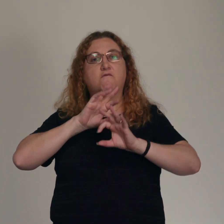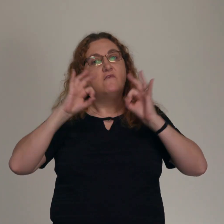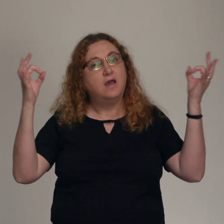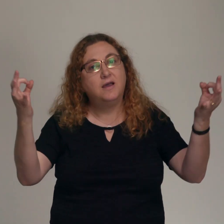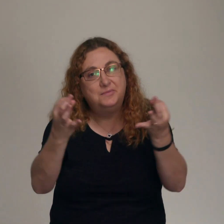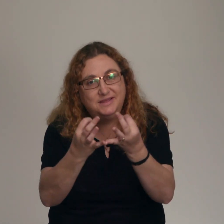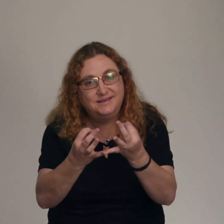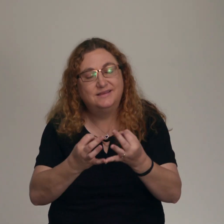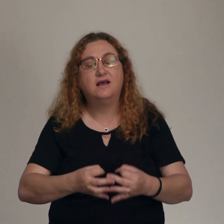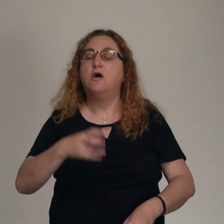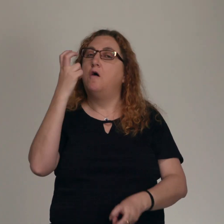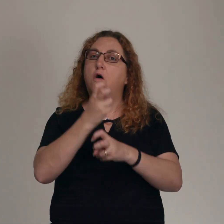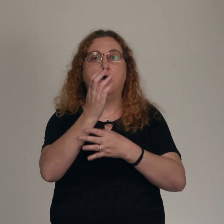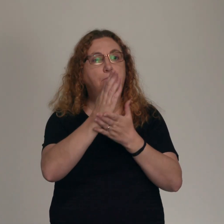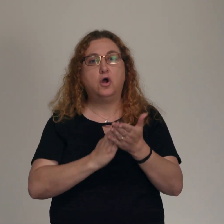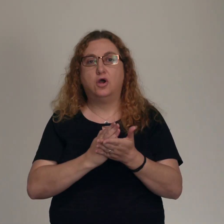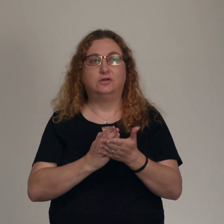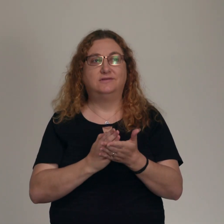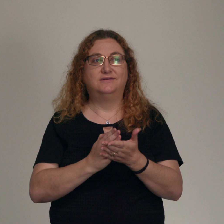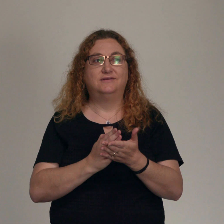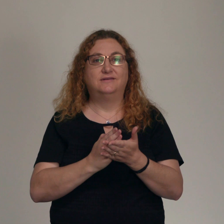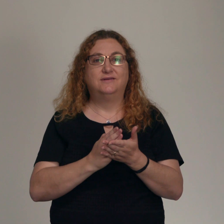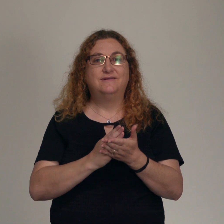each week is I think we've forgotten that we are actually family.